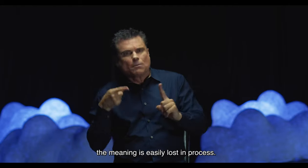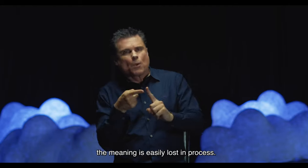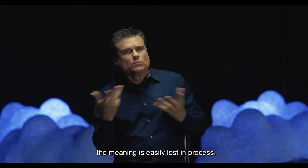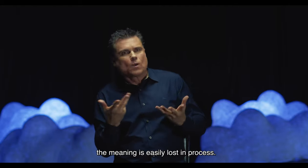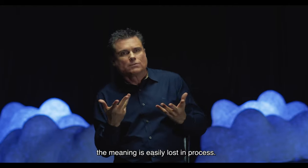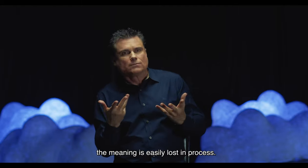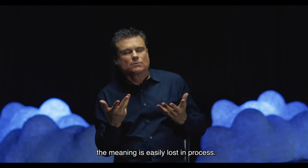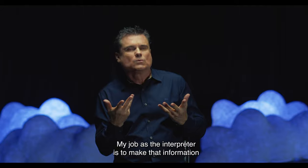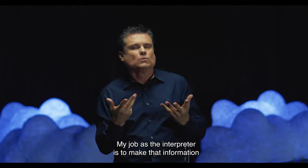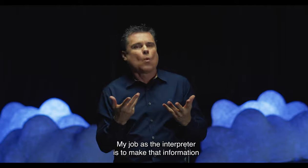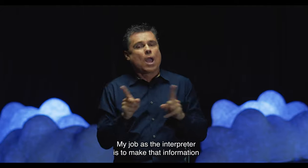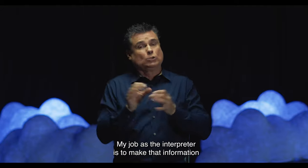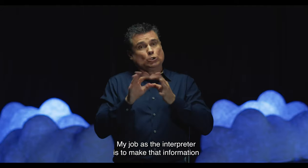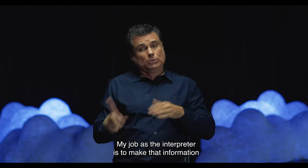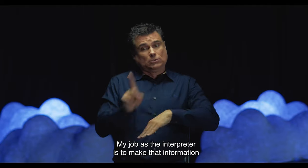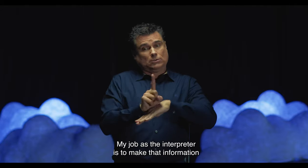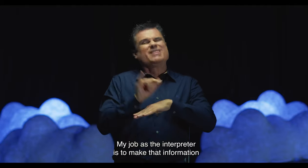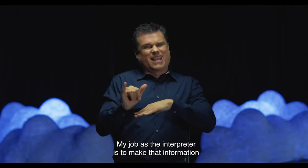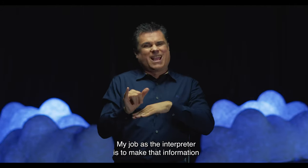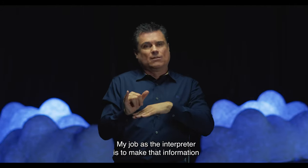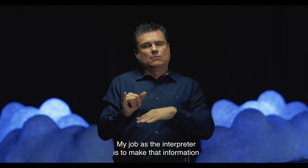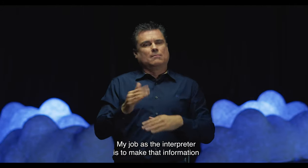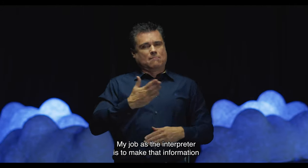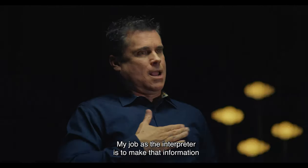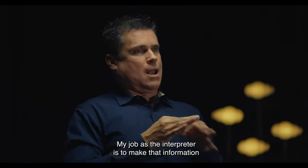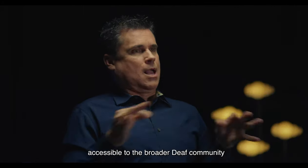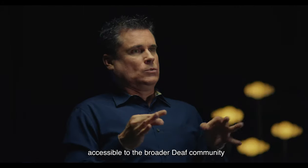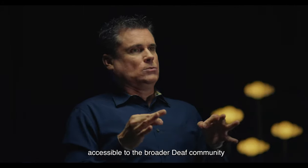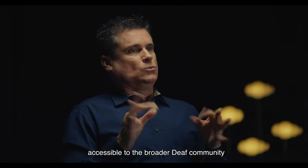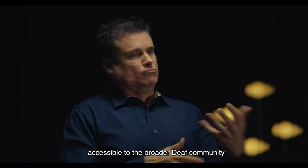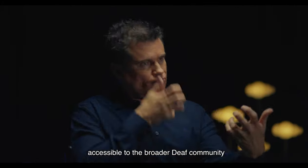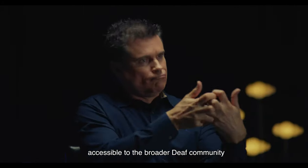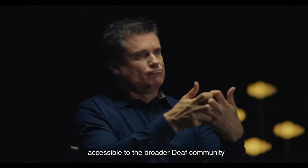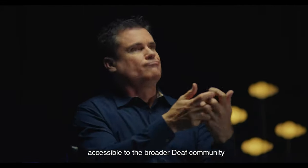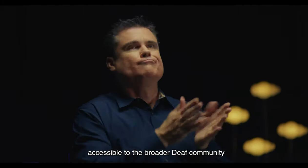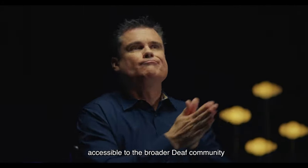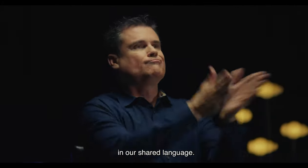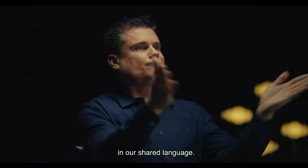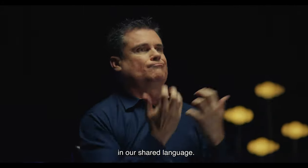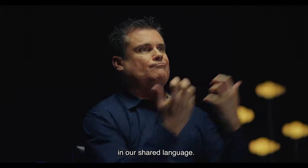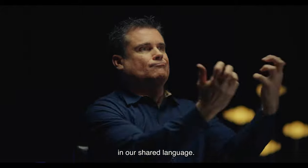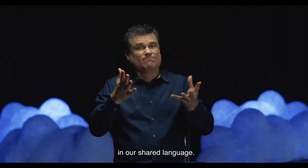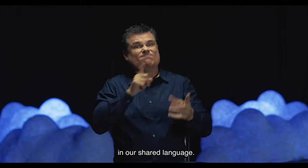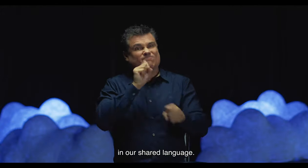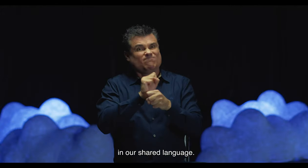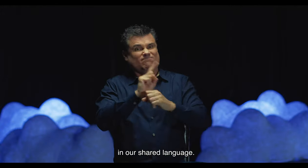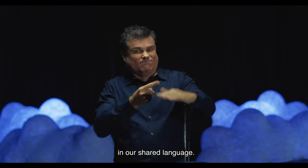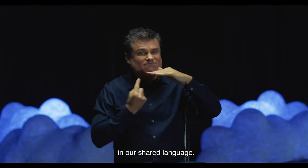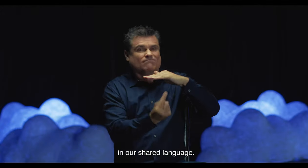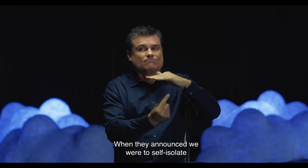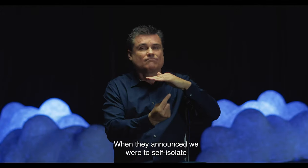lost in process. My job as the interpreter is to make that information accessible to the broader deaf community in our shared language.